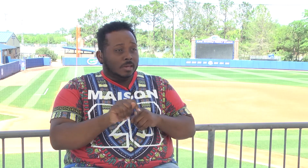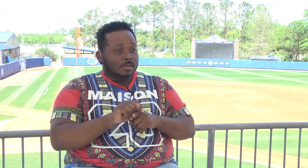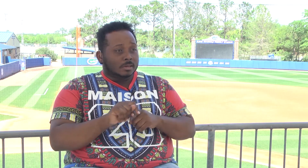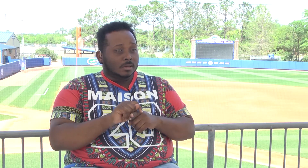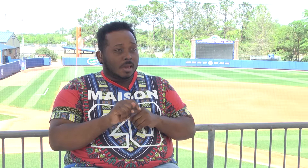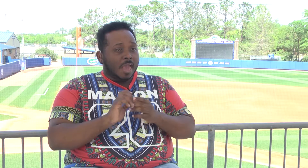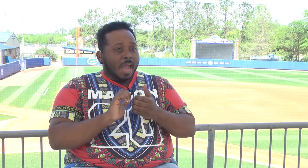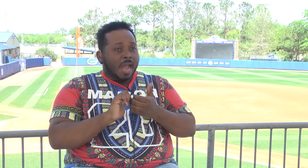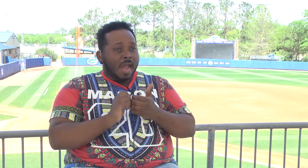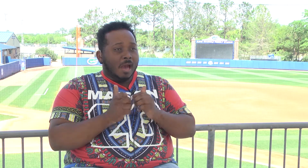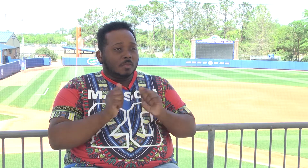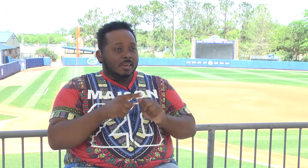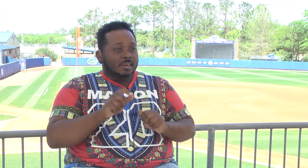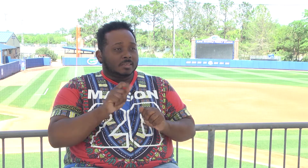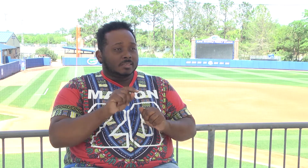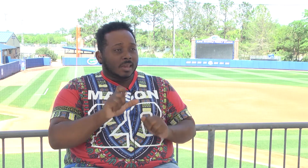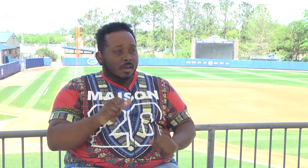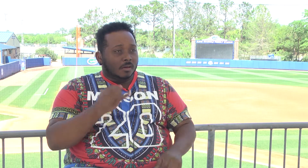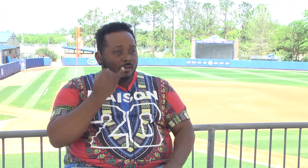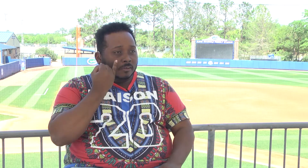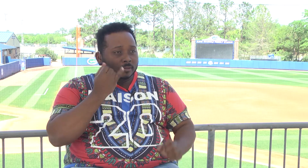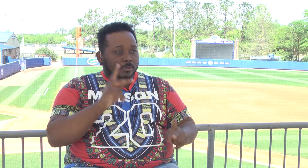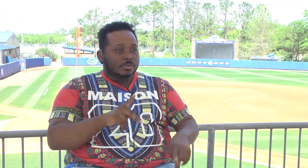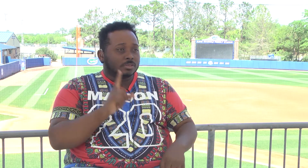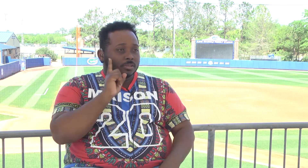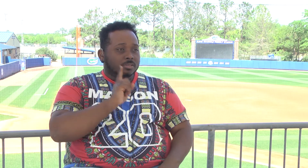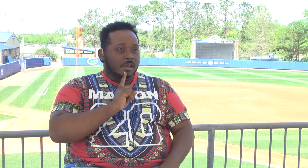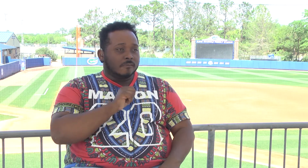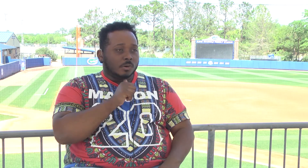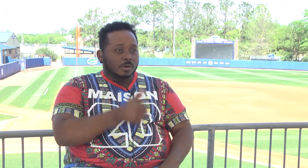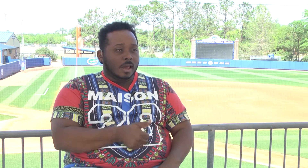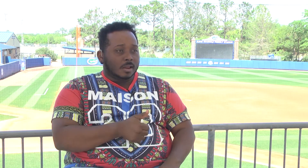how they can tell if a person is deaf or not.